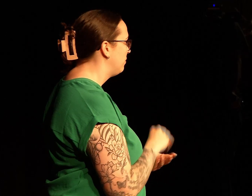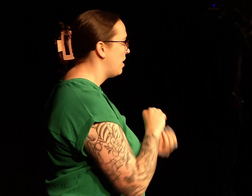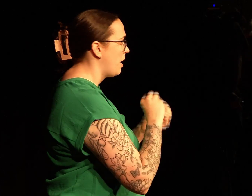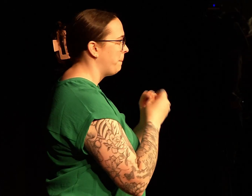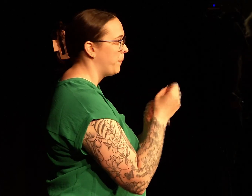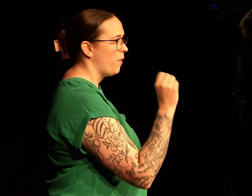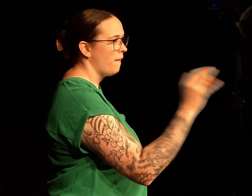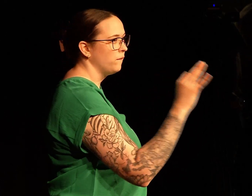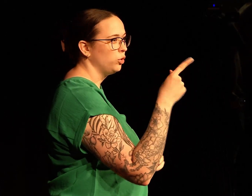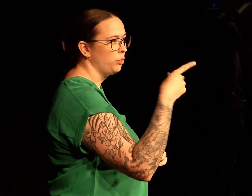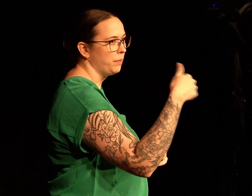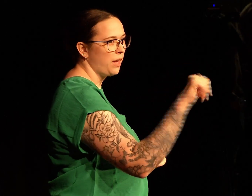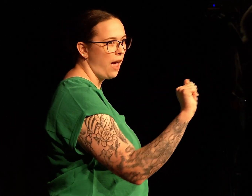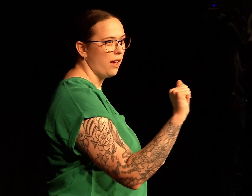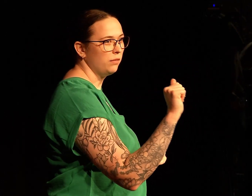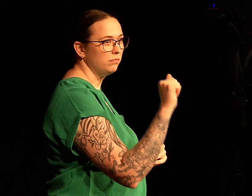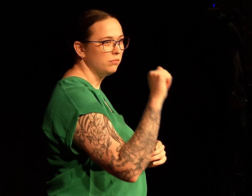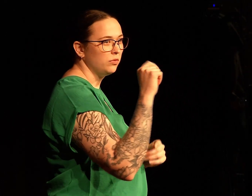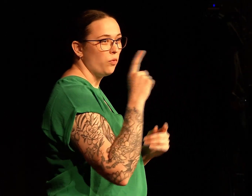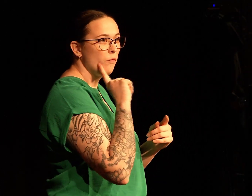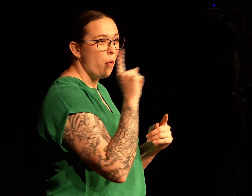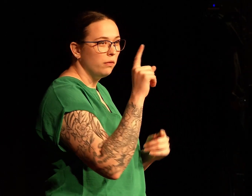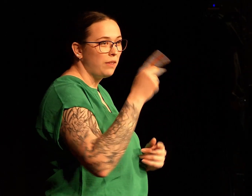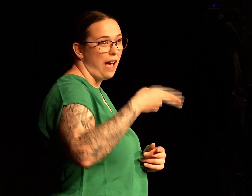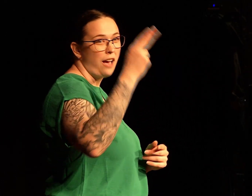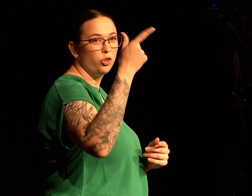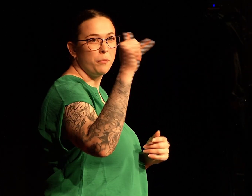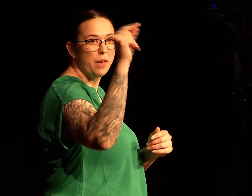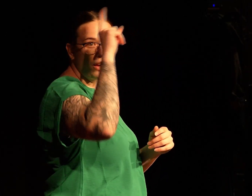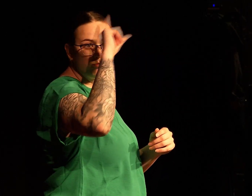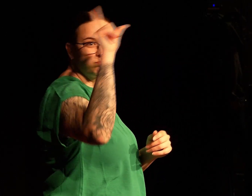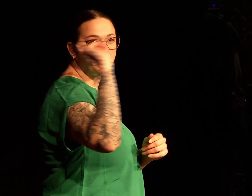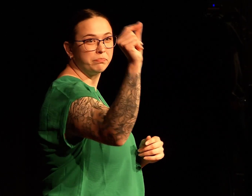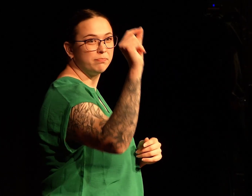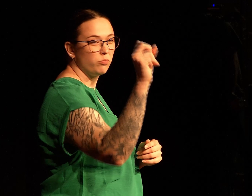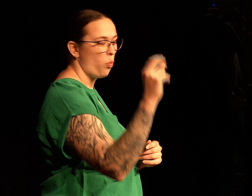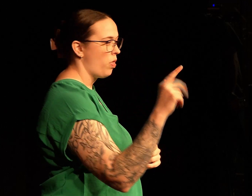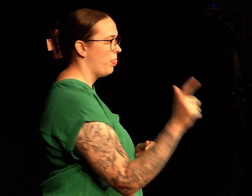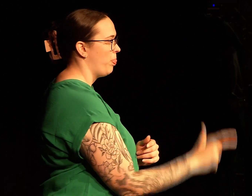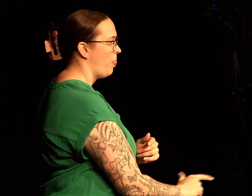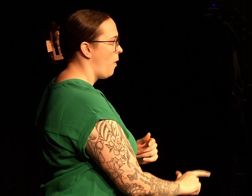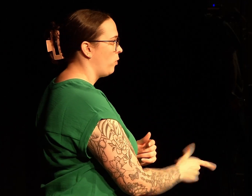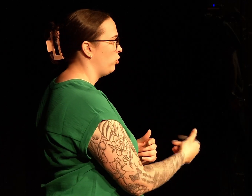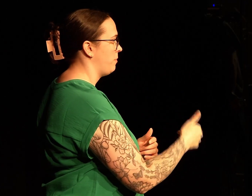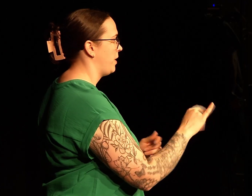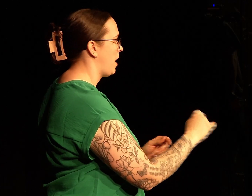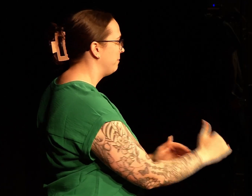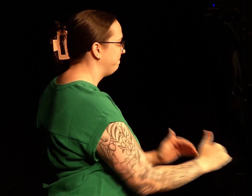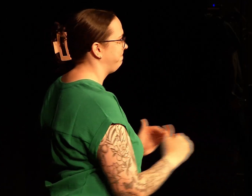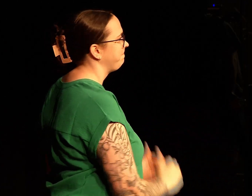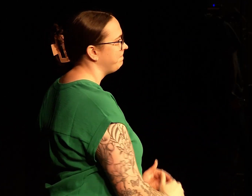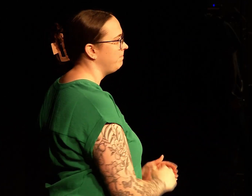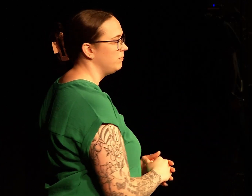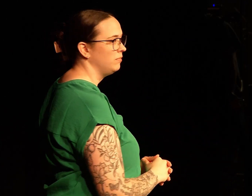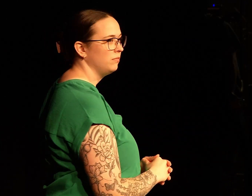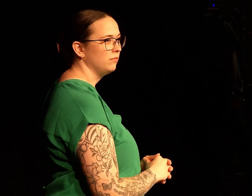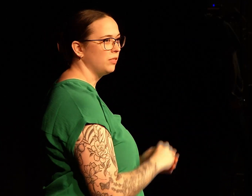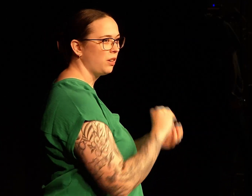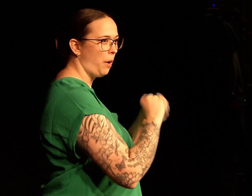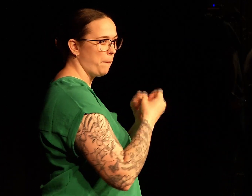Numbers like GPA. Whether you have a high GPA, that means you're super smart, or a low GPA means you're not trying hard enough.